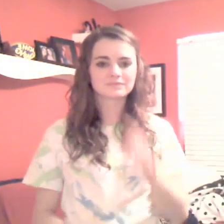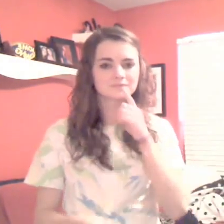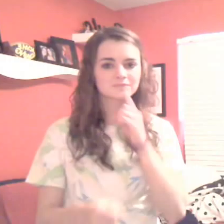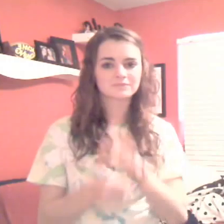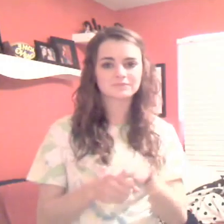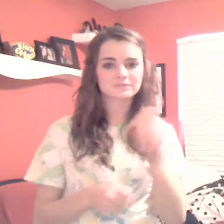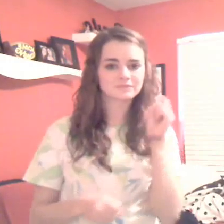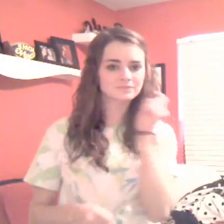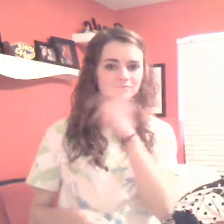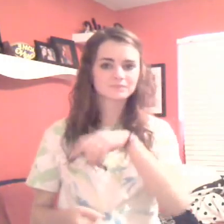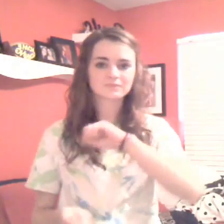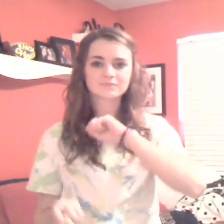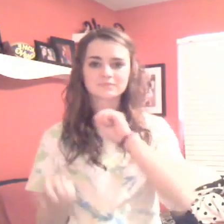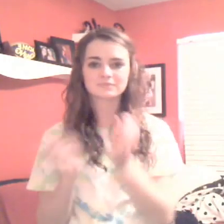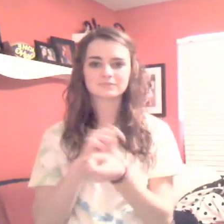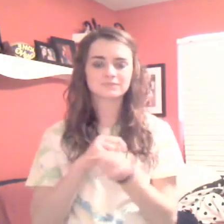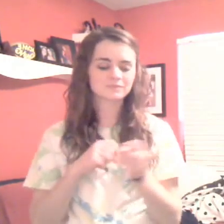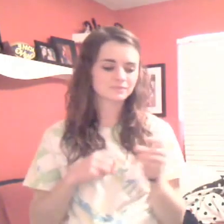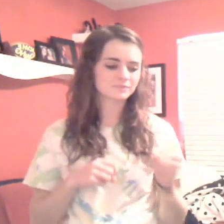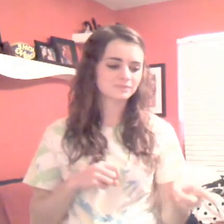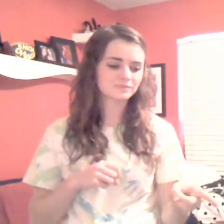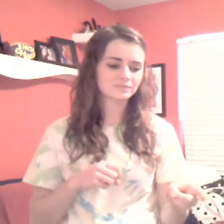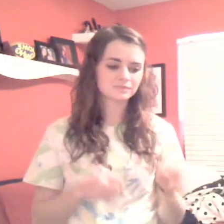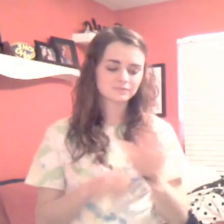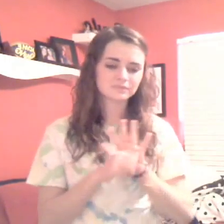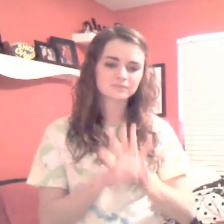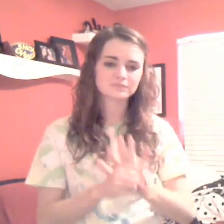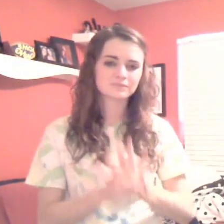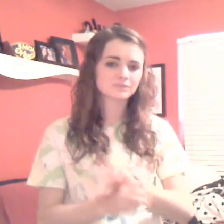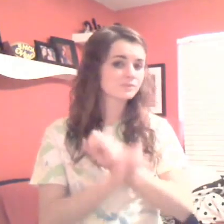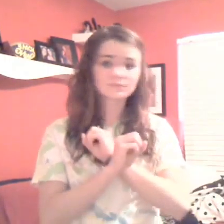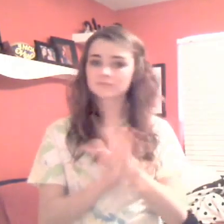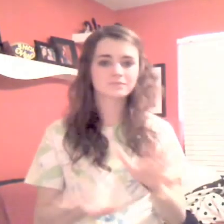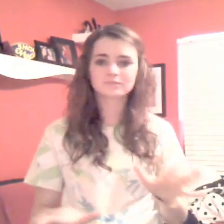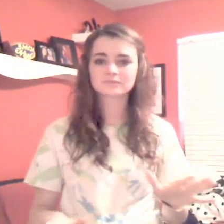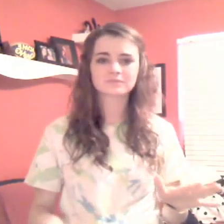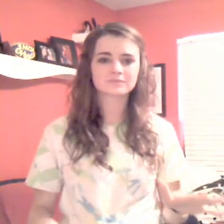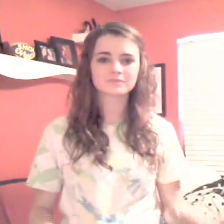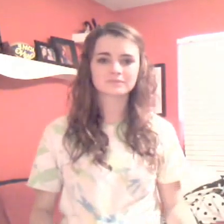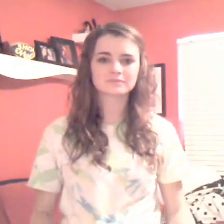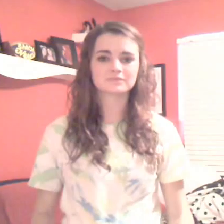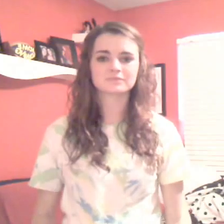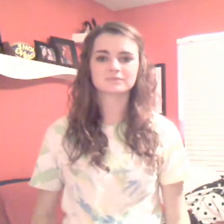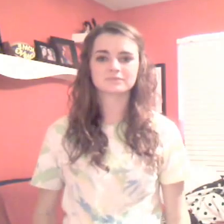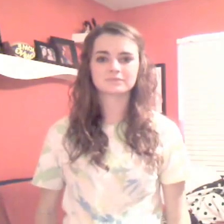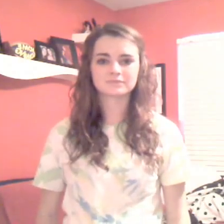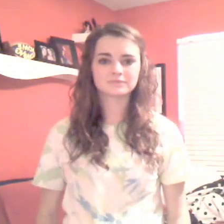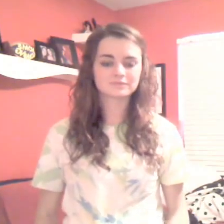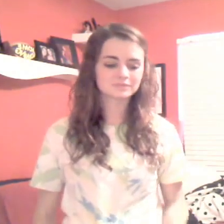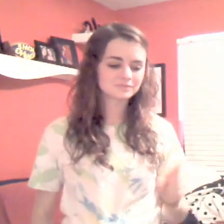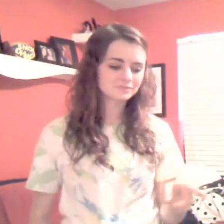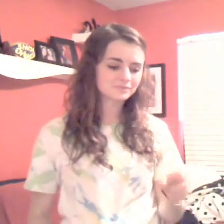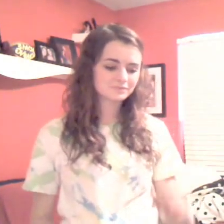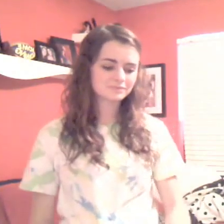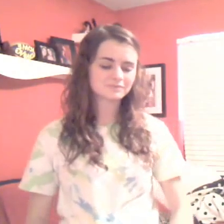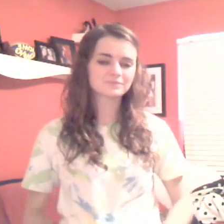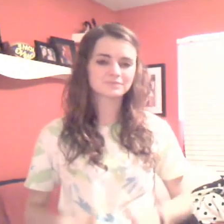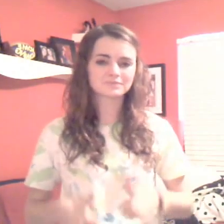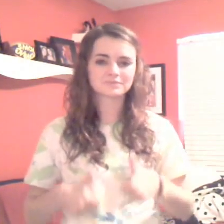To pile the light Disguises and hoops To make you jump through You were made